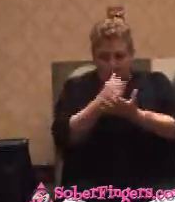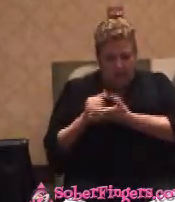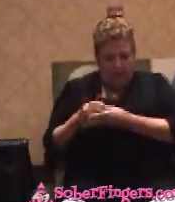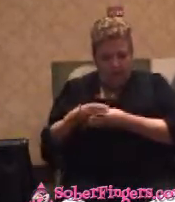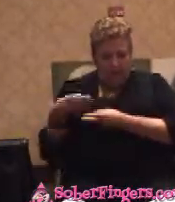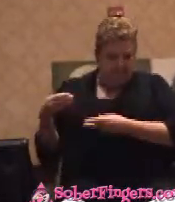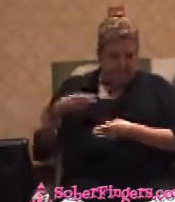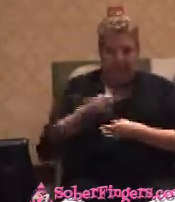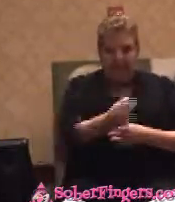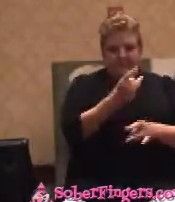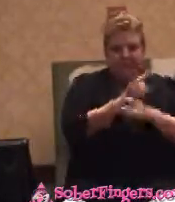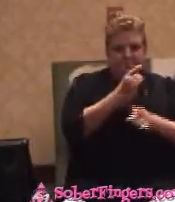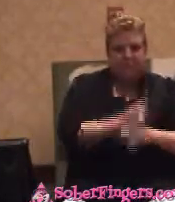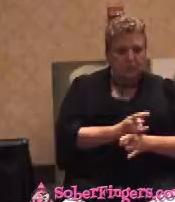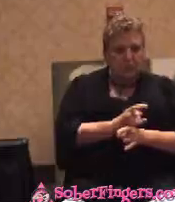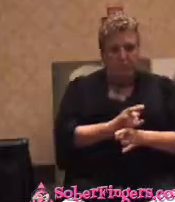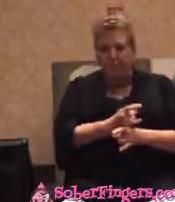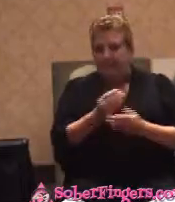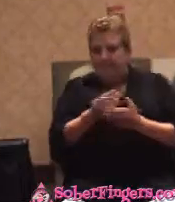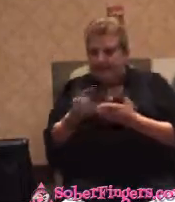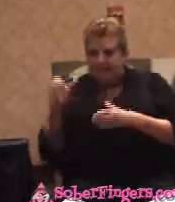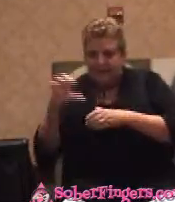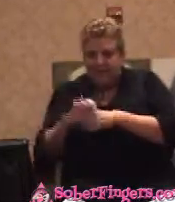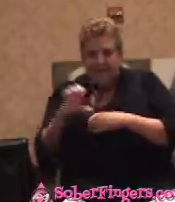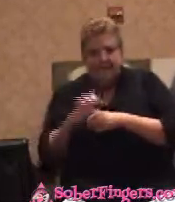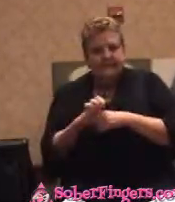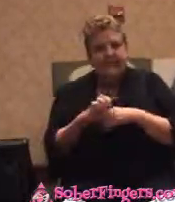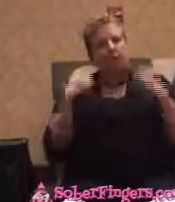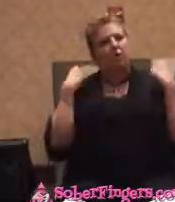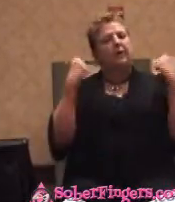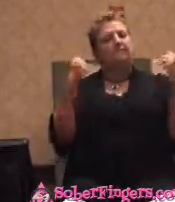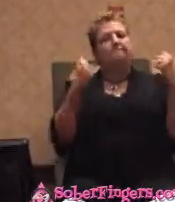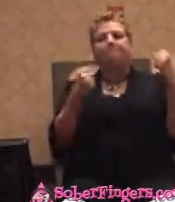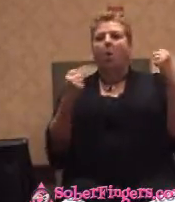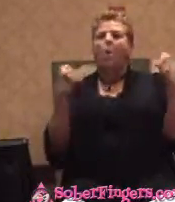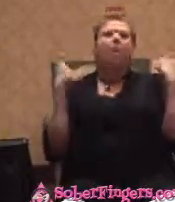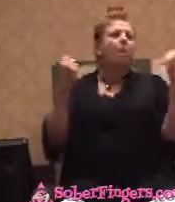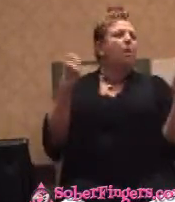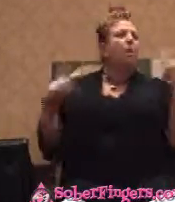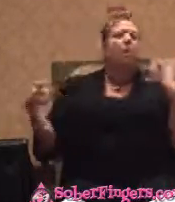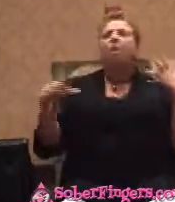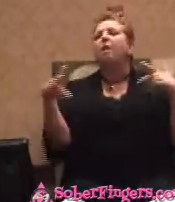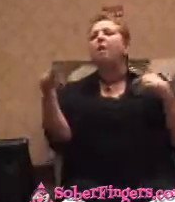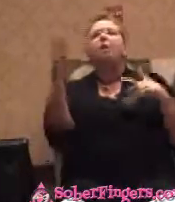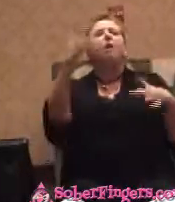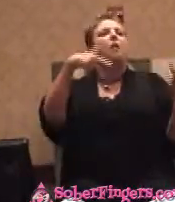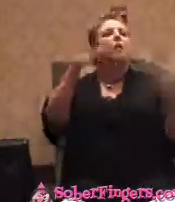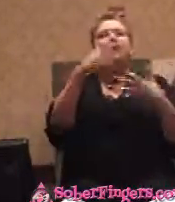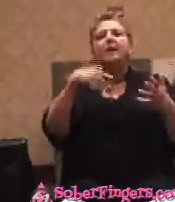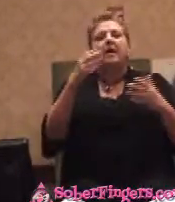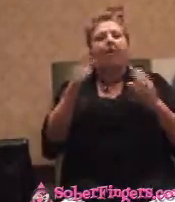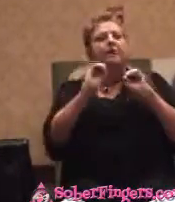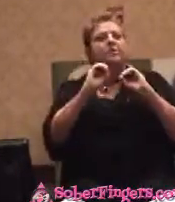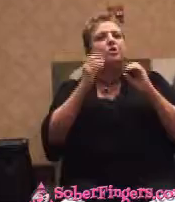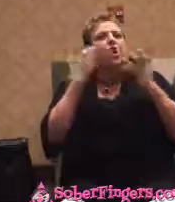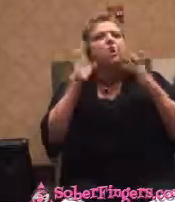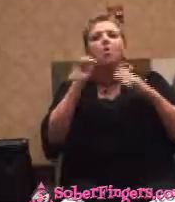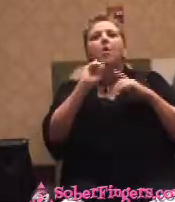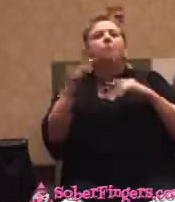gasoline in somebody's car. And we're going to take off and there ain't no damn telling where we'll be tomorrow. And that was a